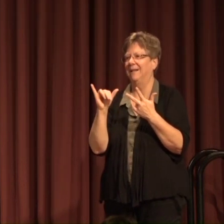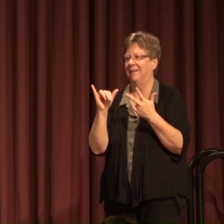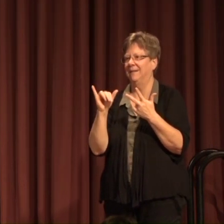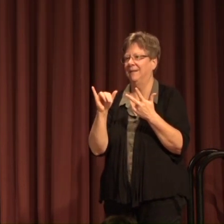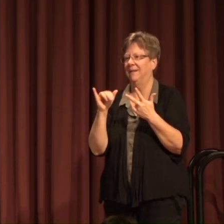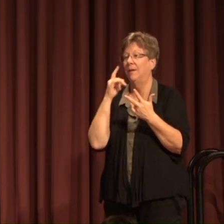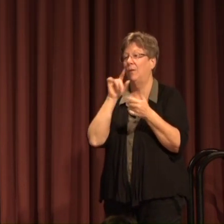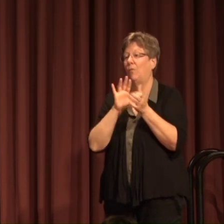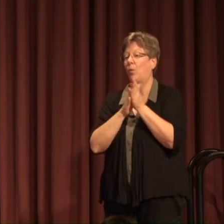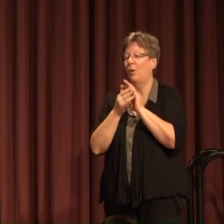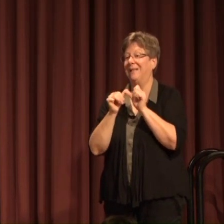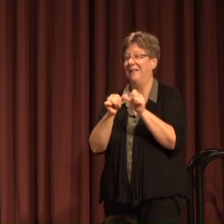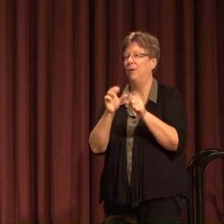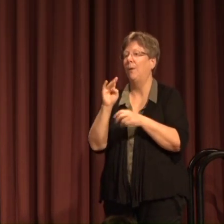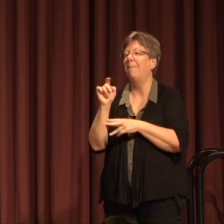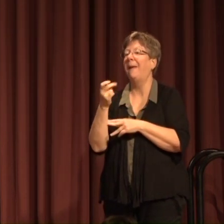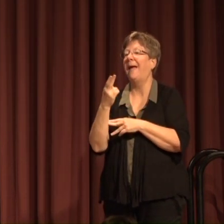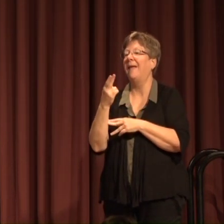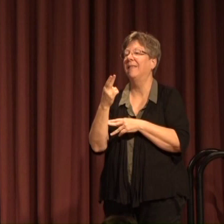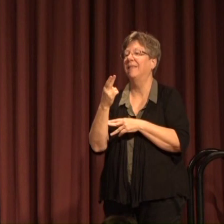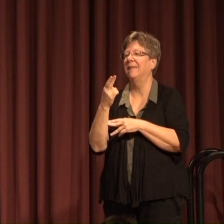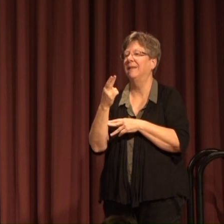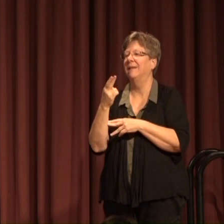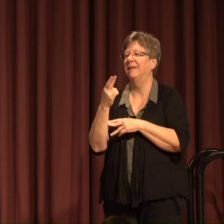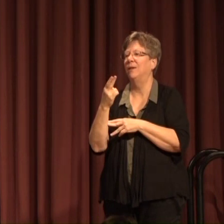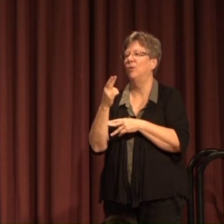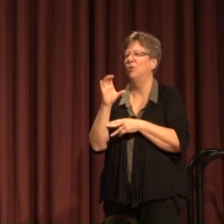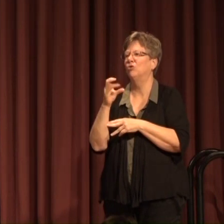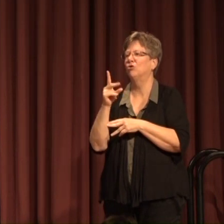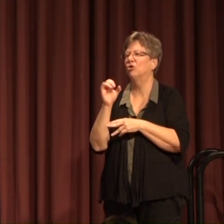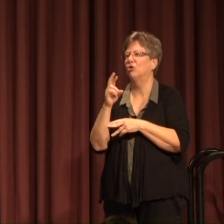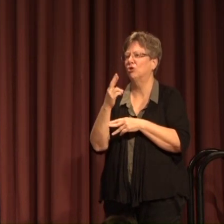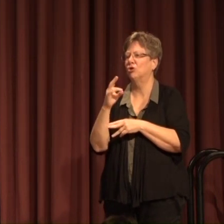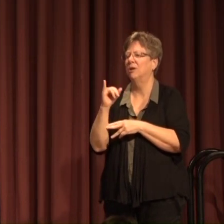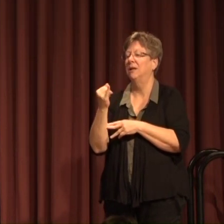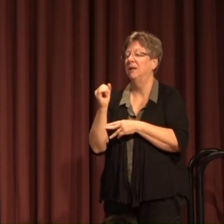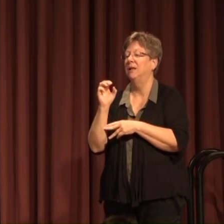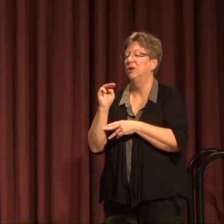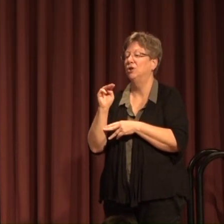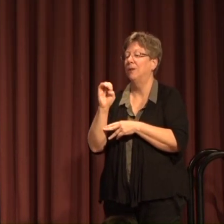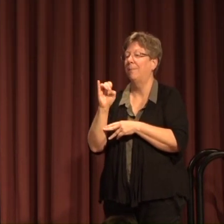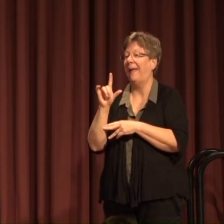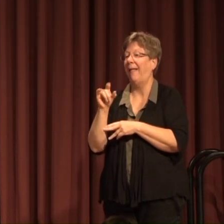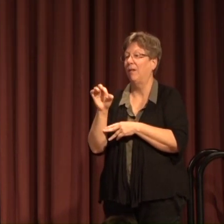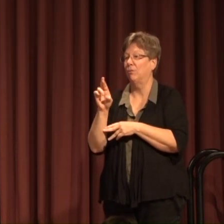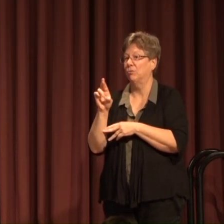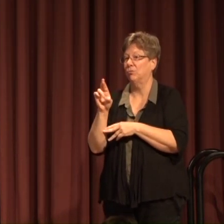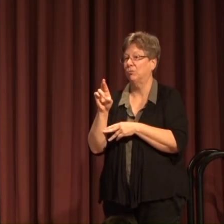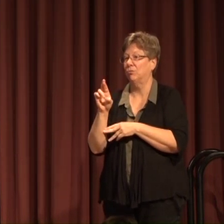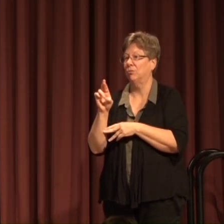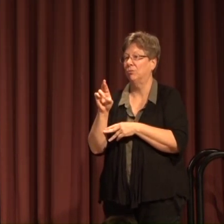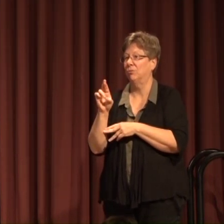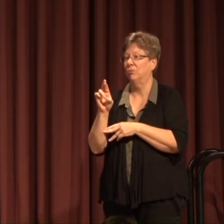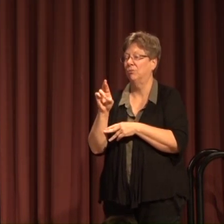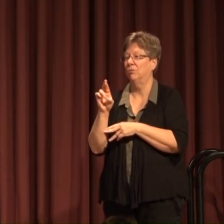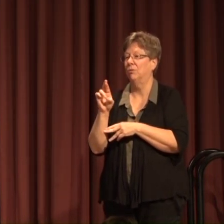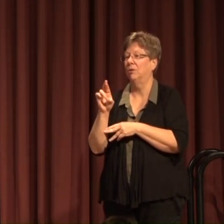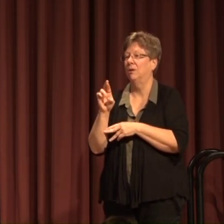for tenure Matthew Church Jim Elzer Jim Elzer